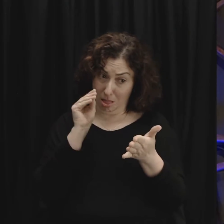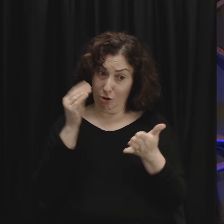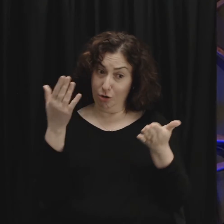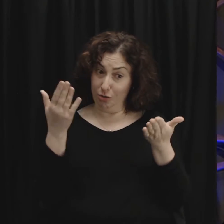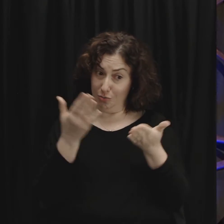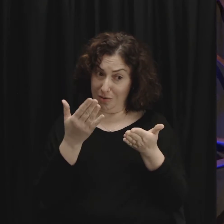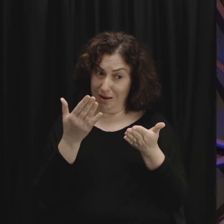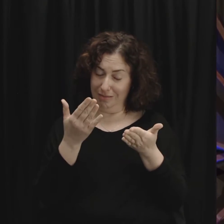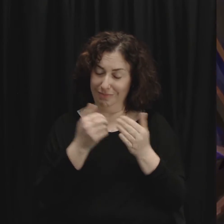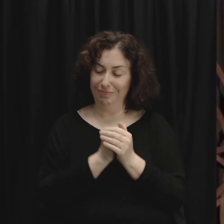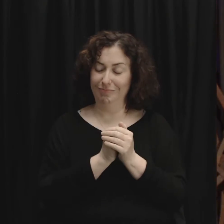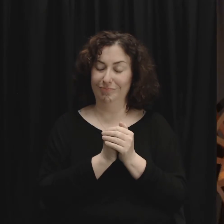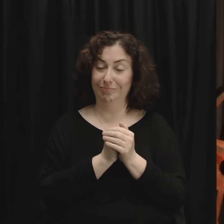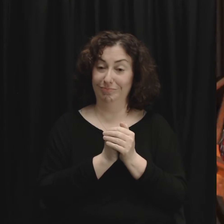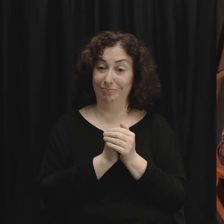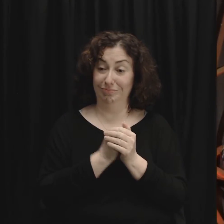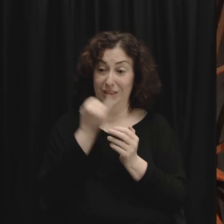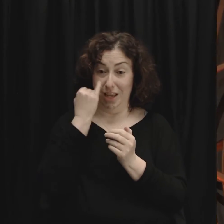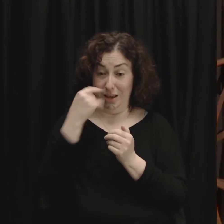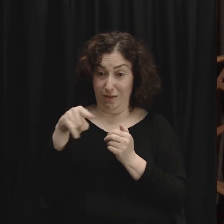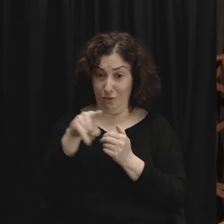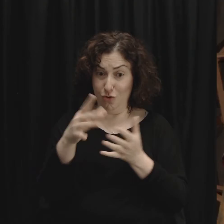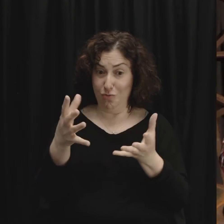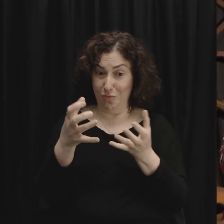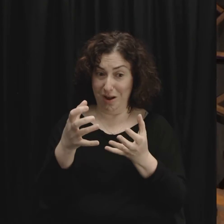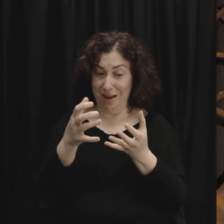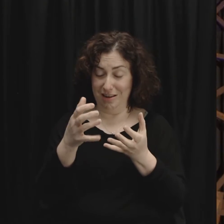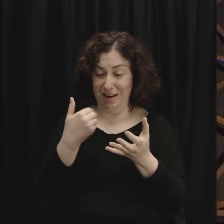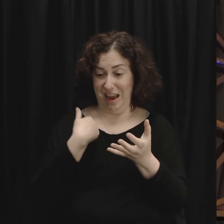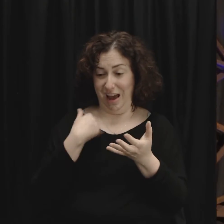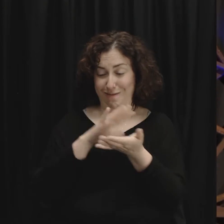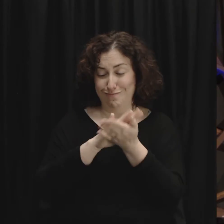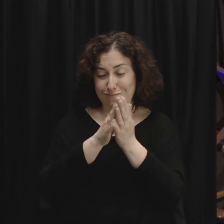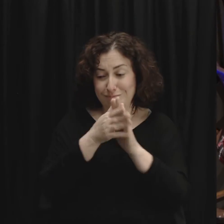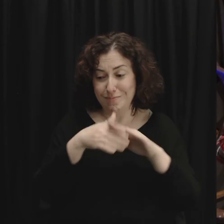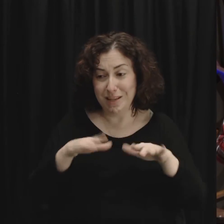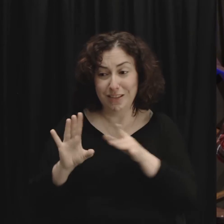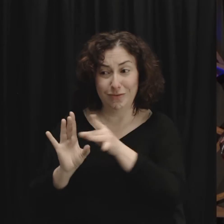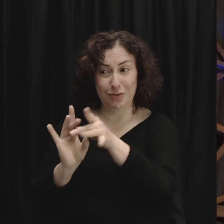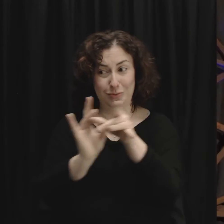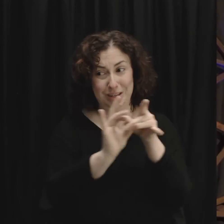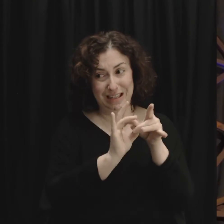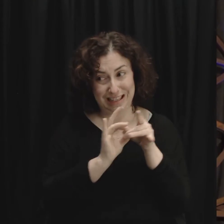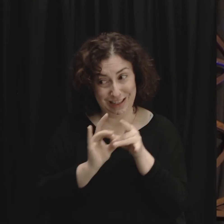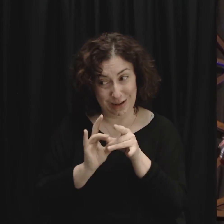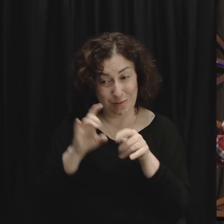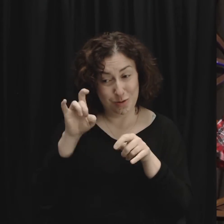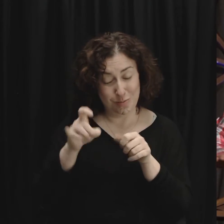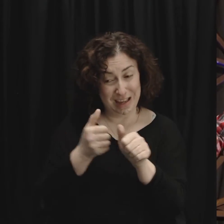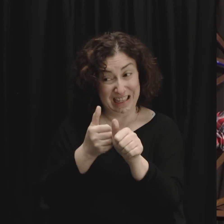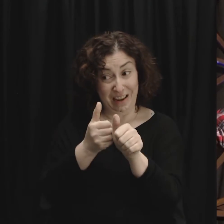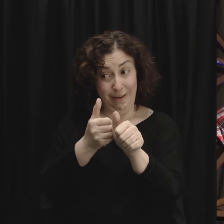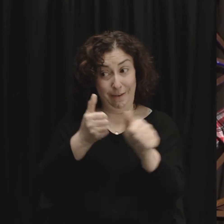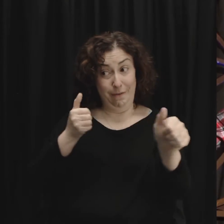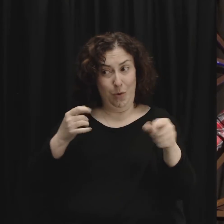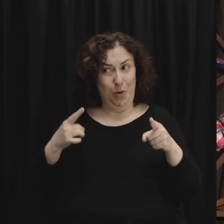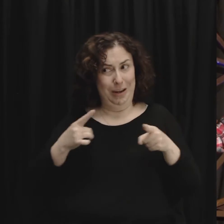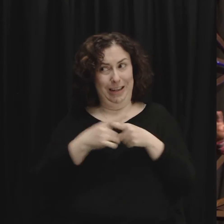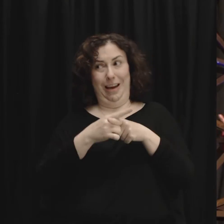lie says that in order to be a peacemaker I need to avoid conflict I just want to live at peace with everyone in my life so I'm not